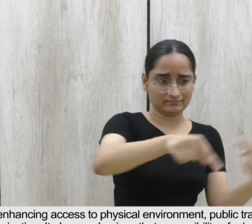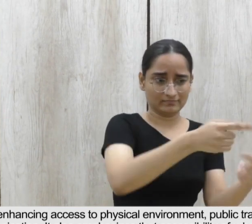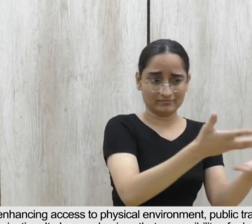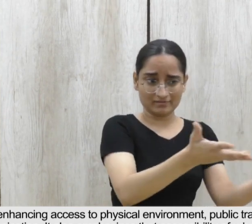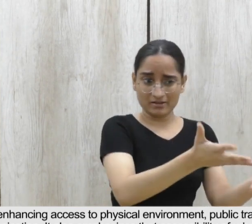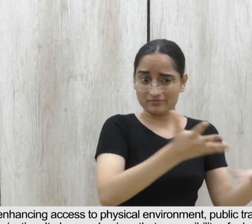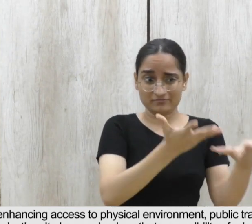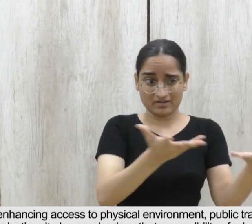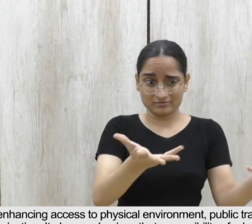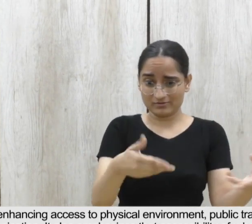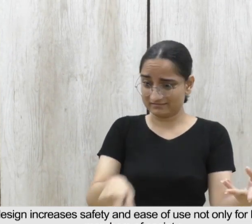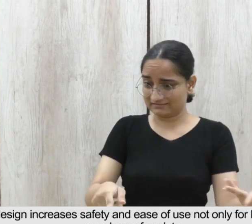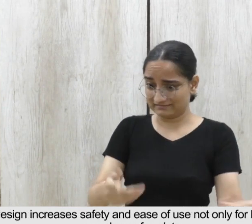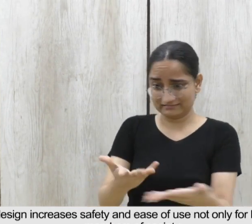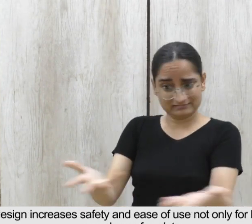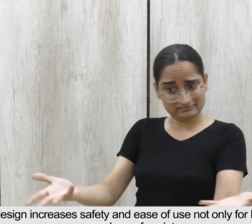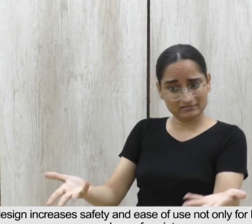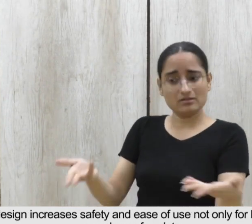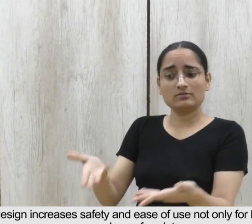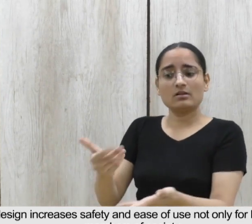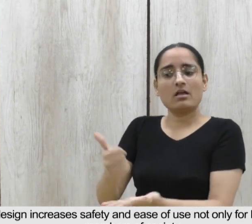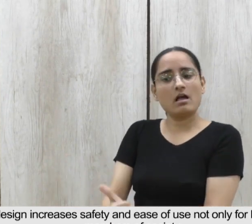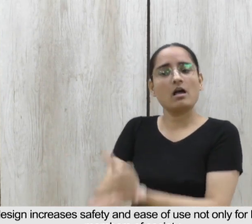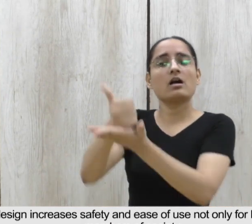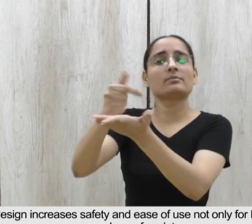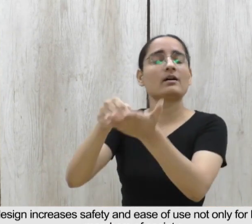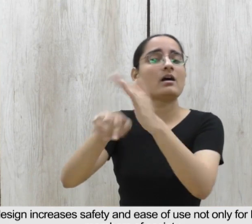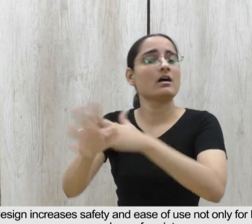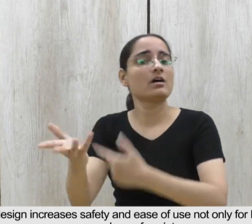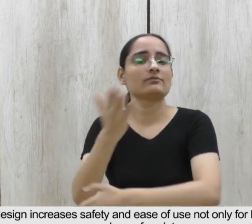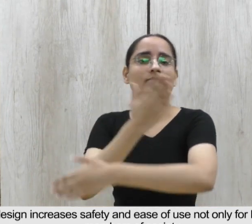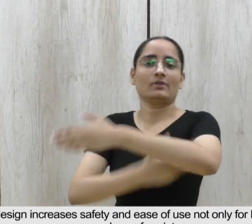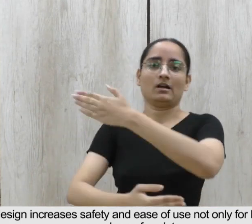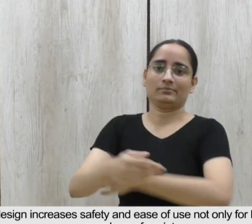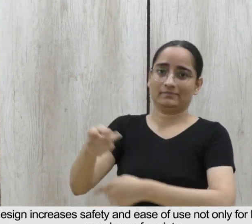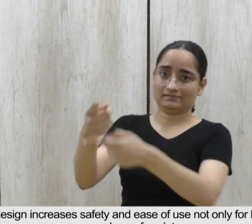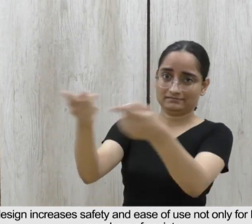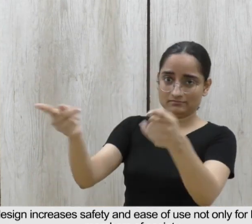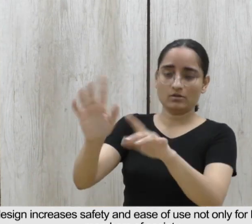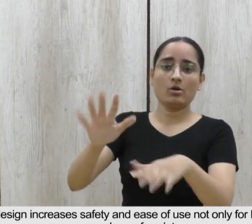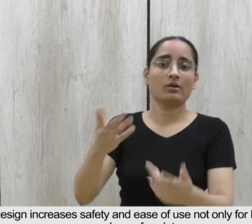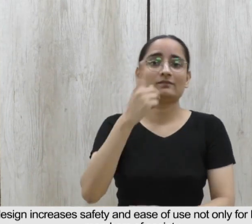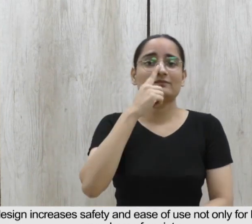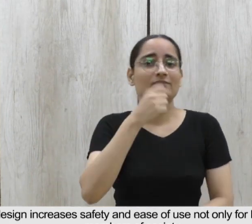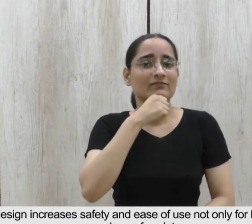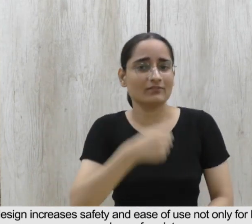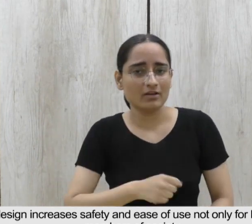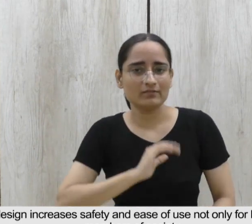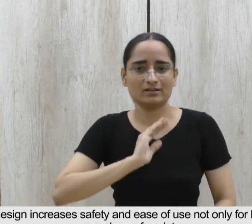and remote areas based on universal design, increases safety and ease of use not only for